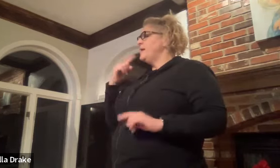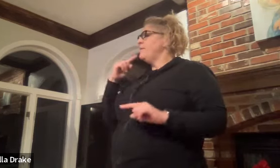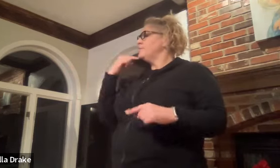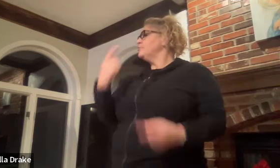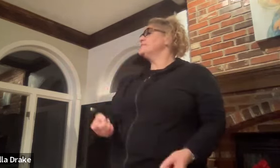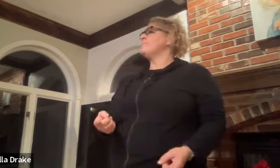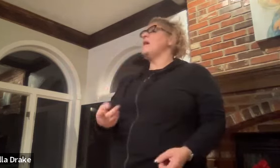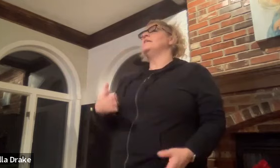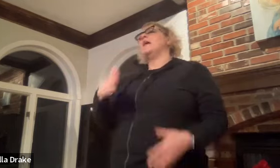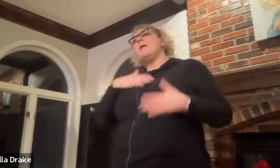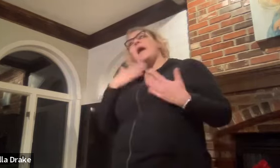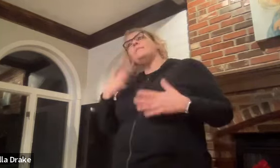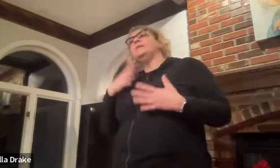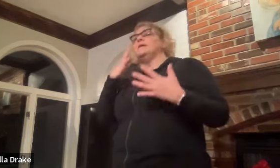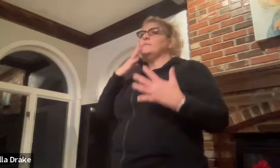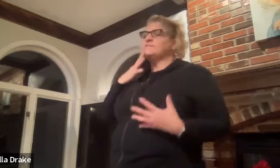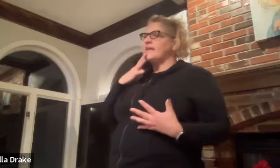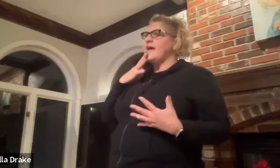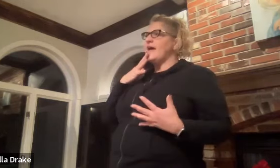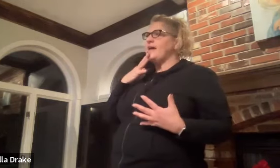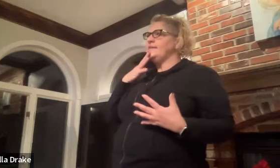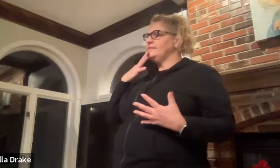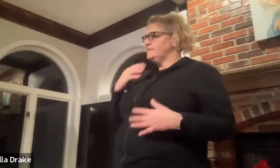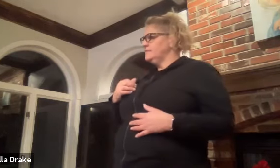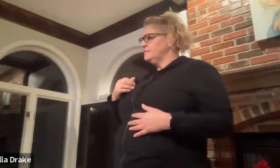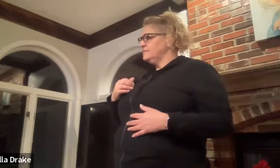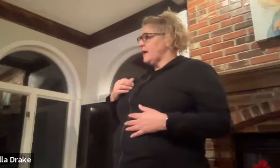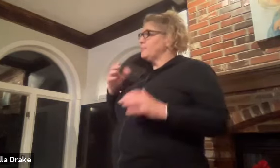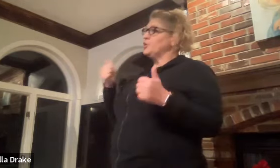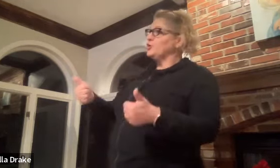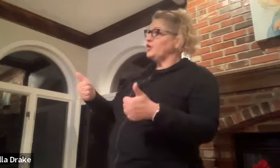be able to respond i'm happy i'm sad i'm good